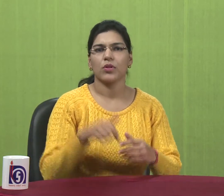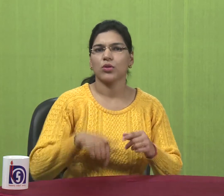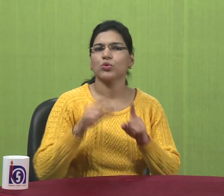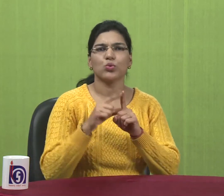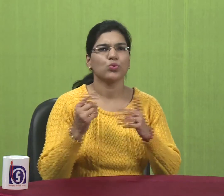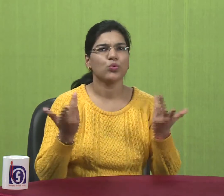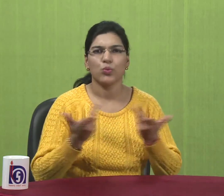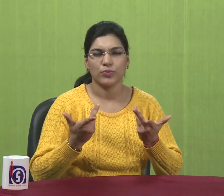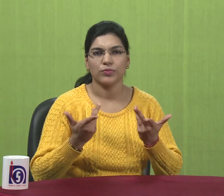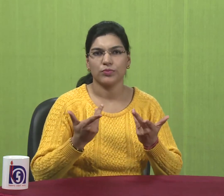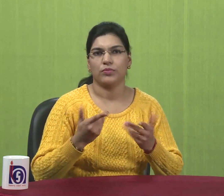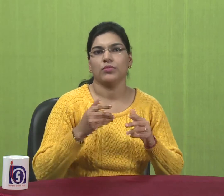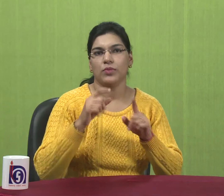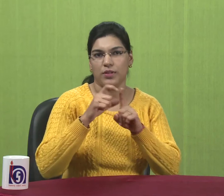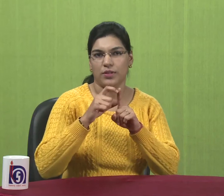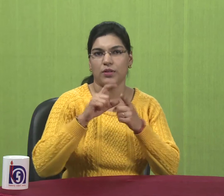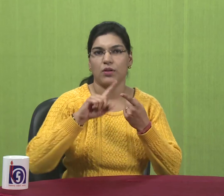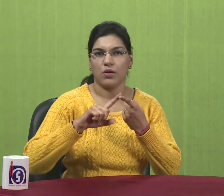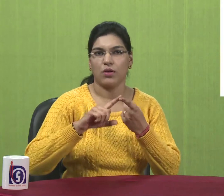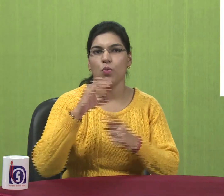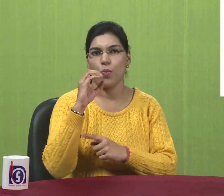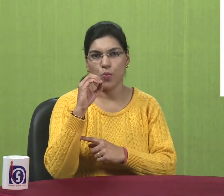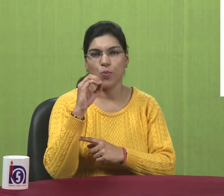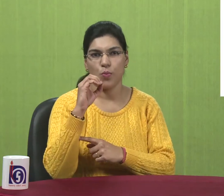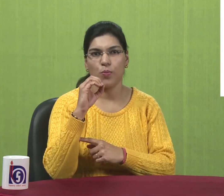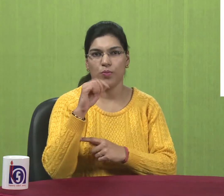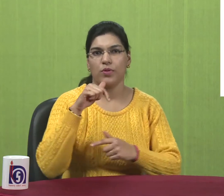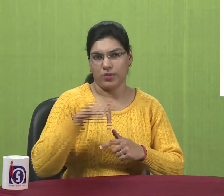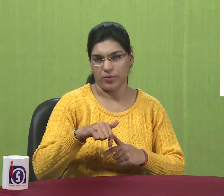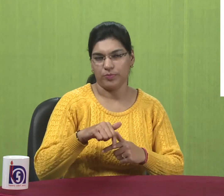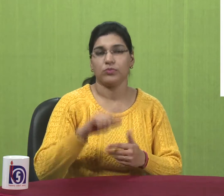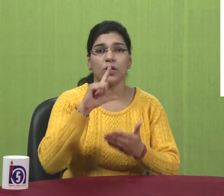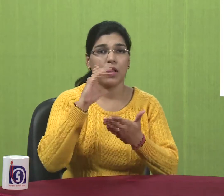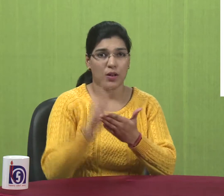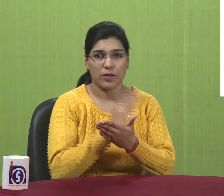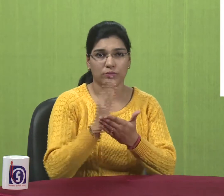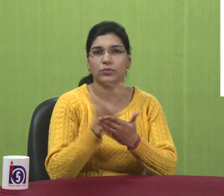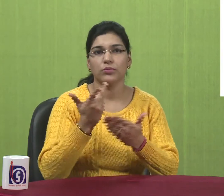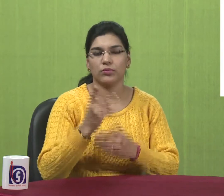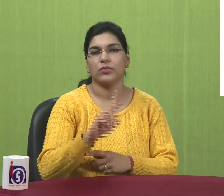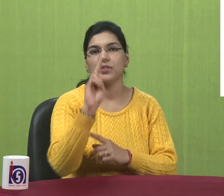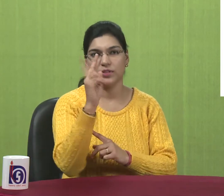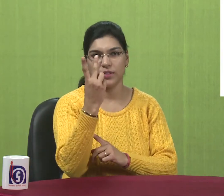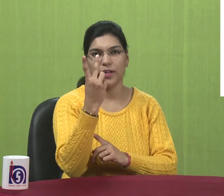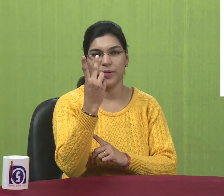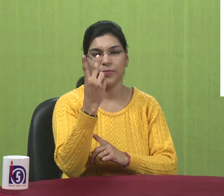Today what are we doing? We are doing data entry operations. Lesson number 2.